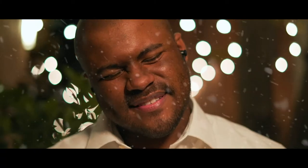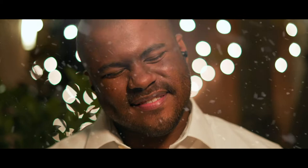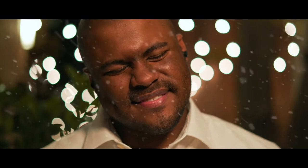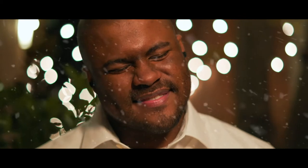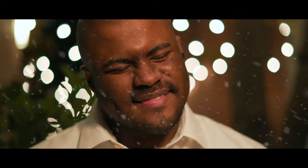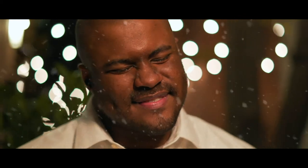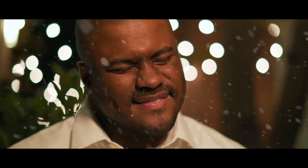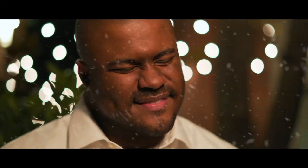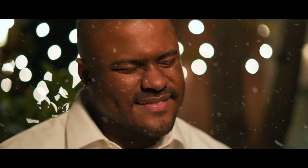world